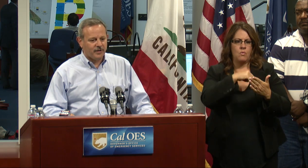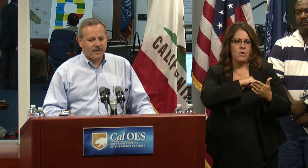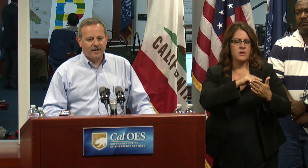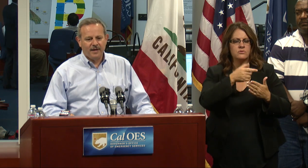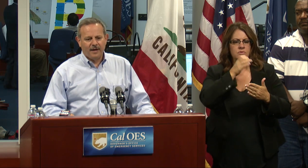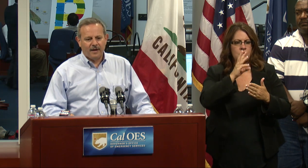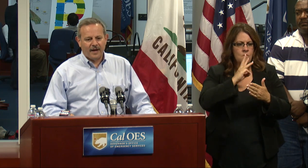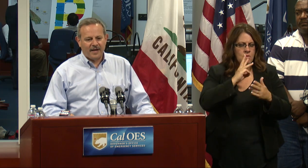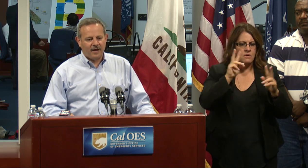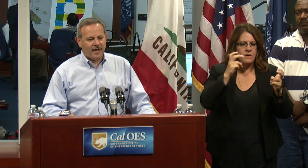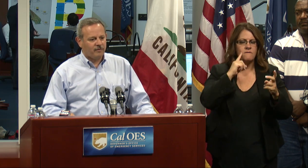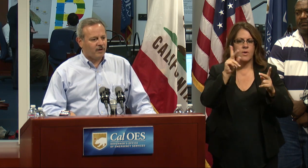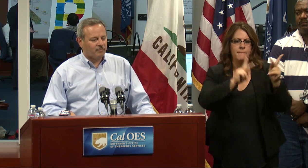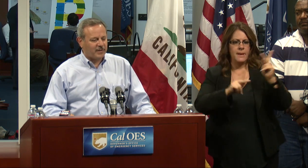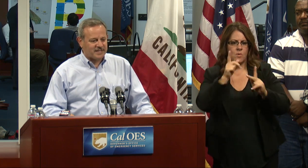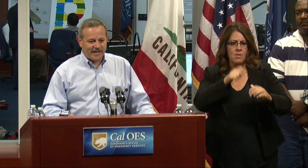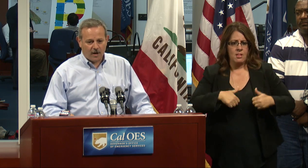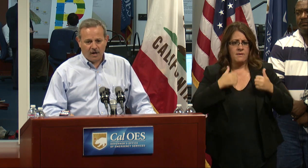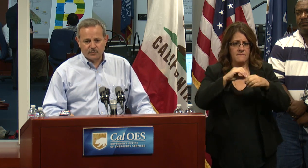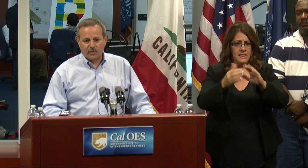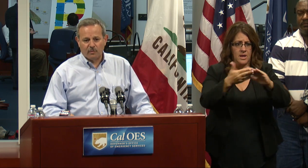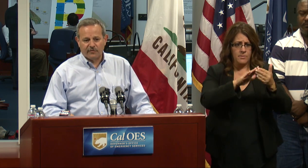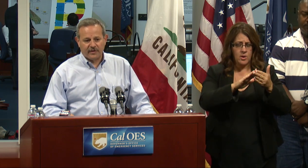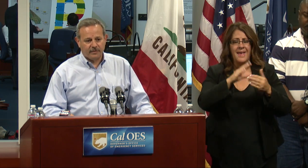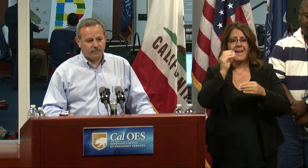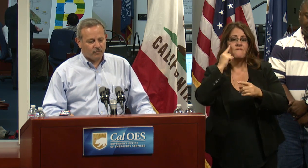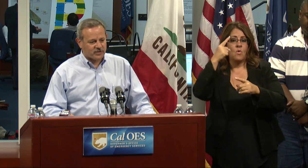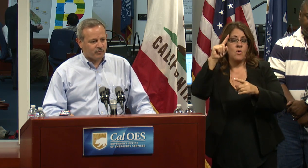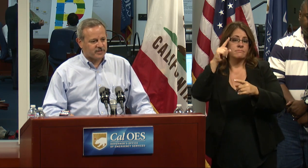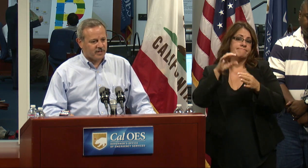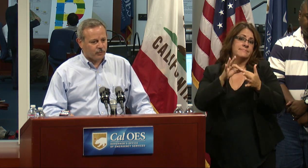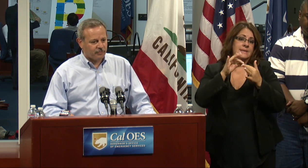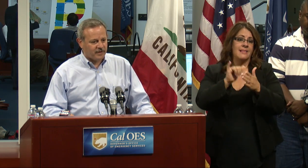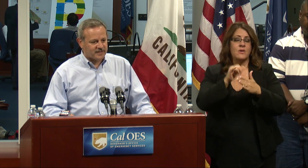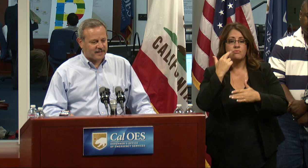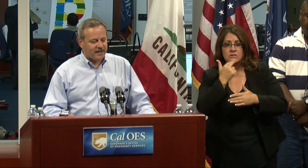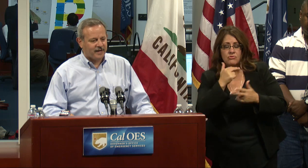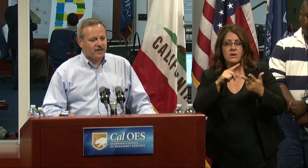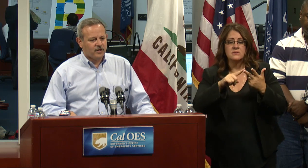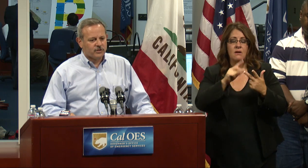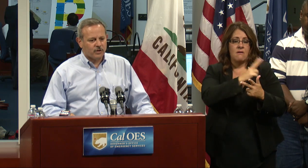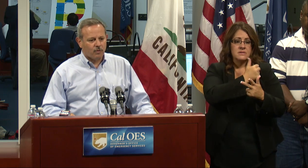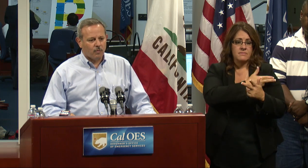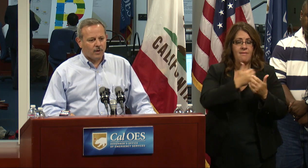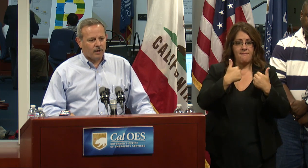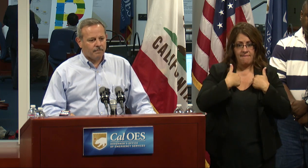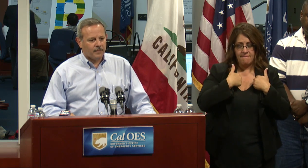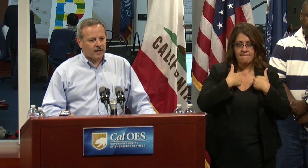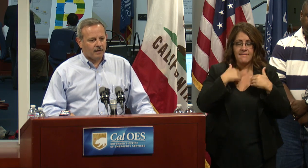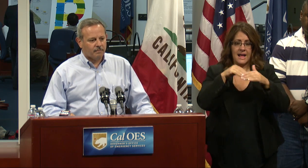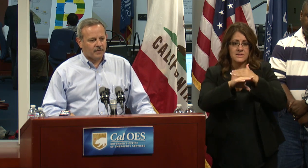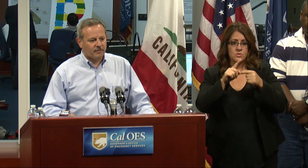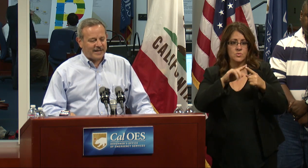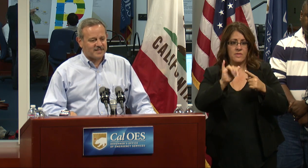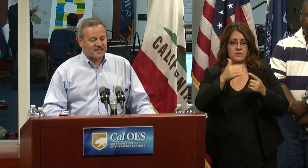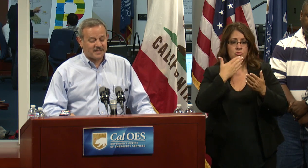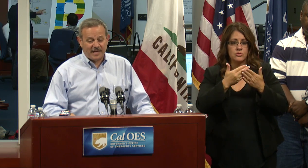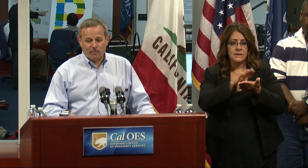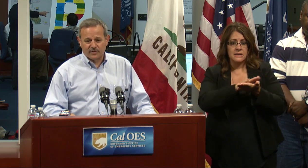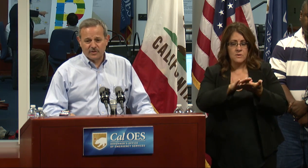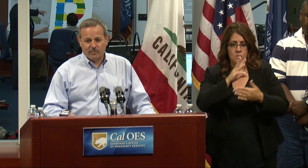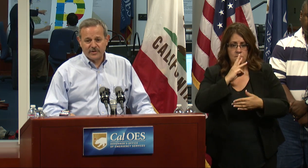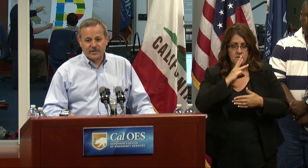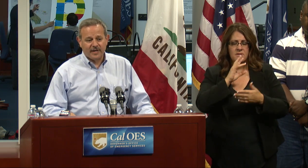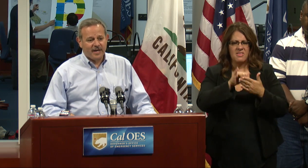in the community and places like hospitals and places restaurants and other things like that. So that's a